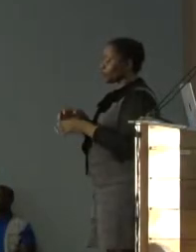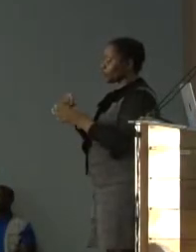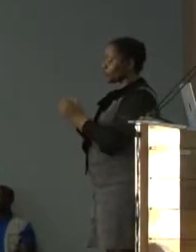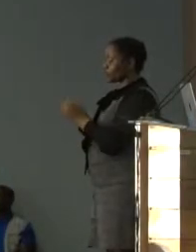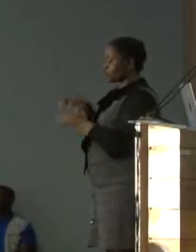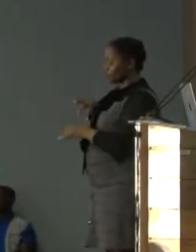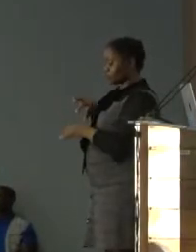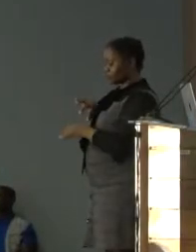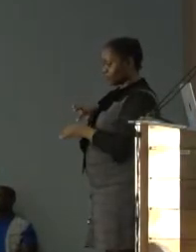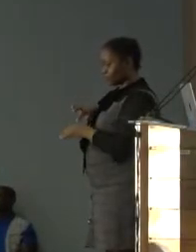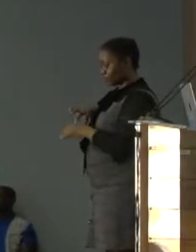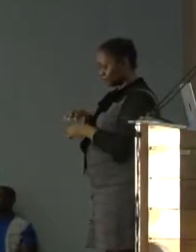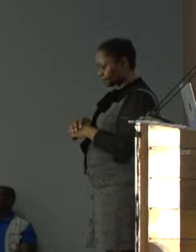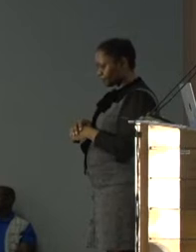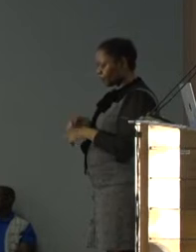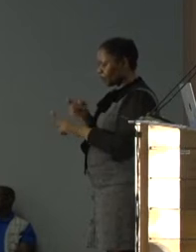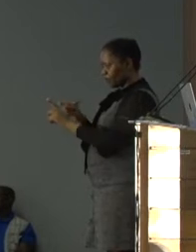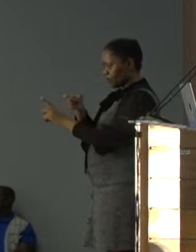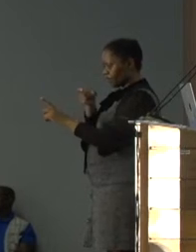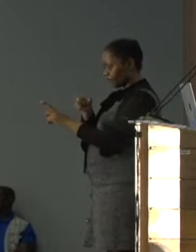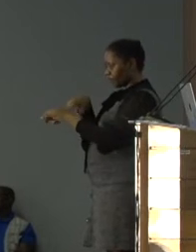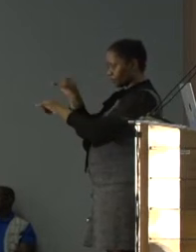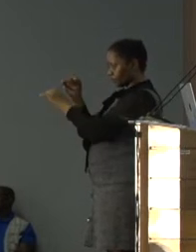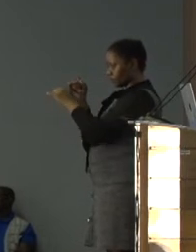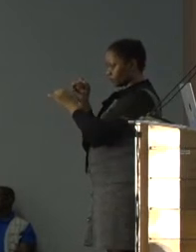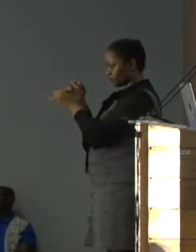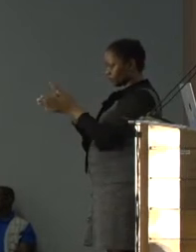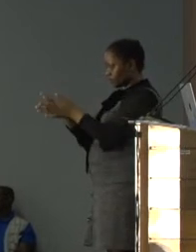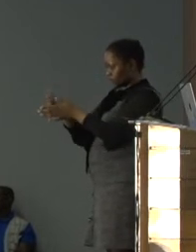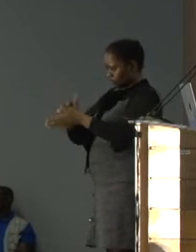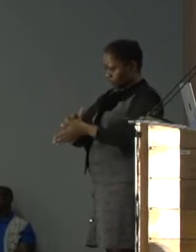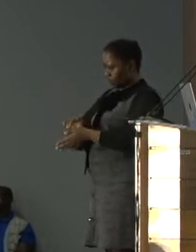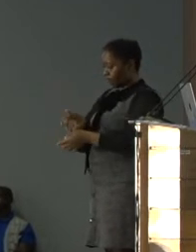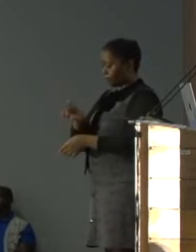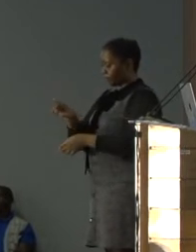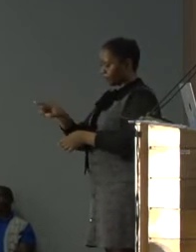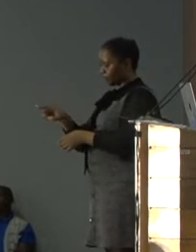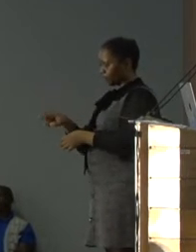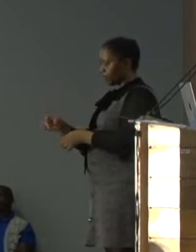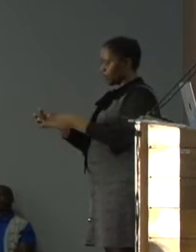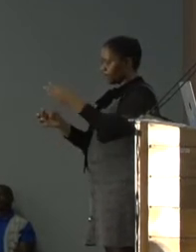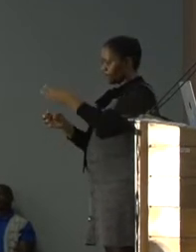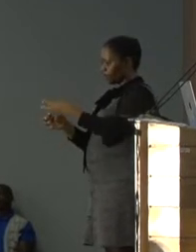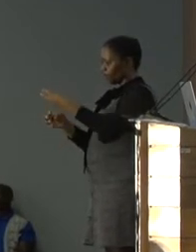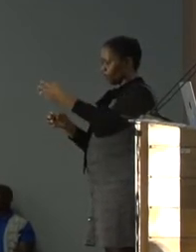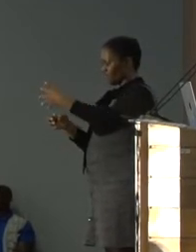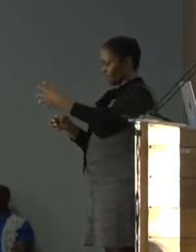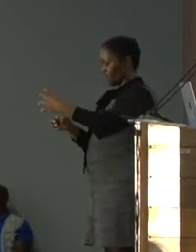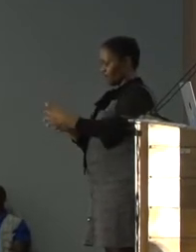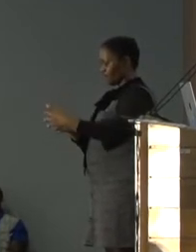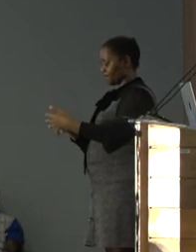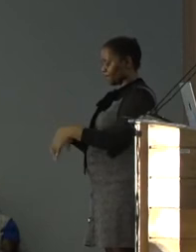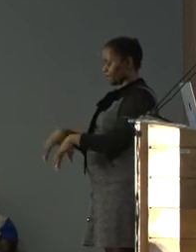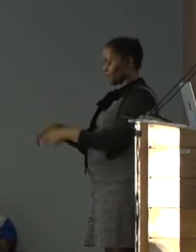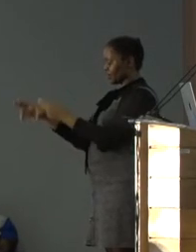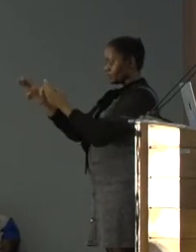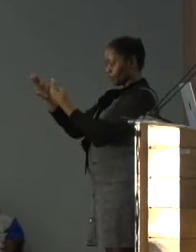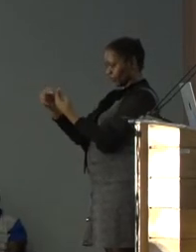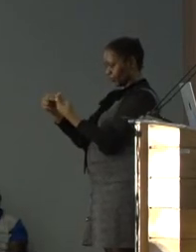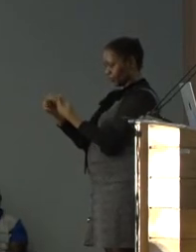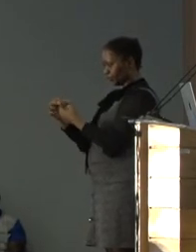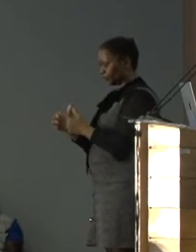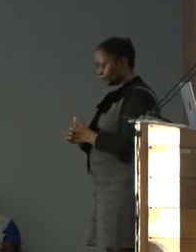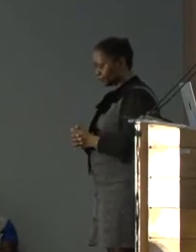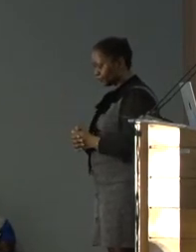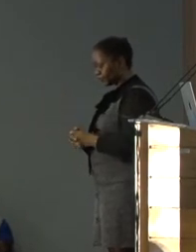from the institutional review of these four or five units I referred to,